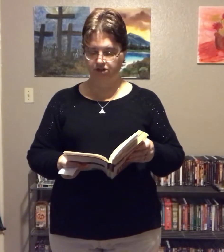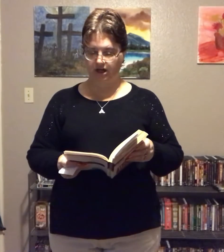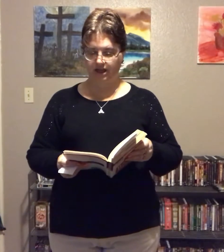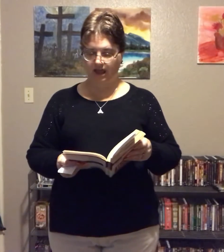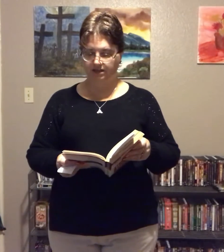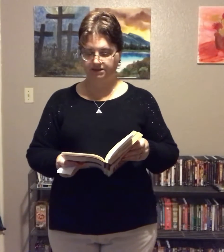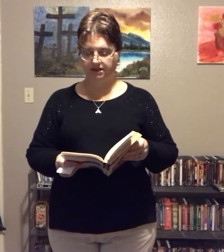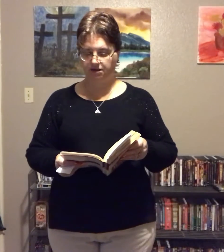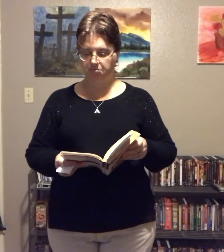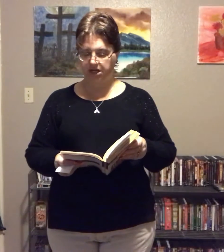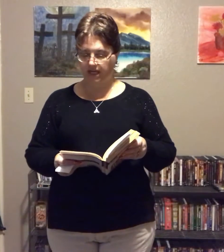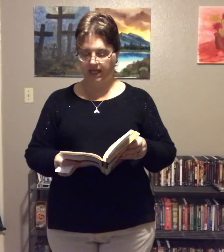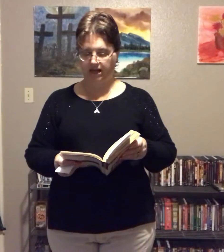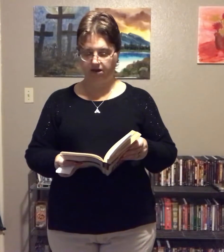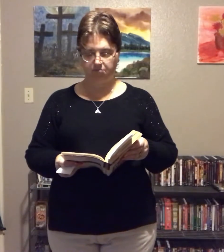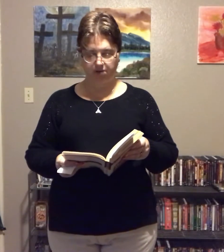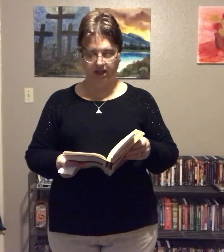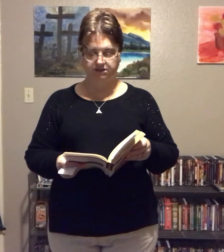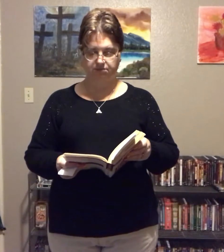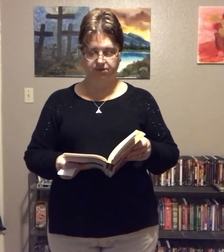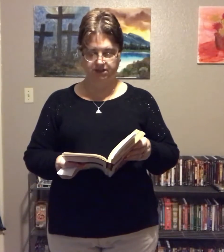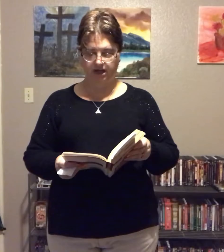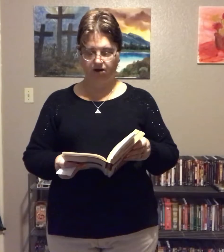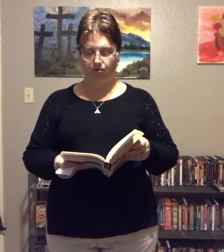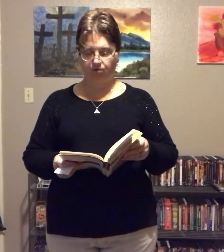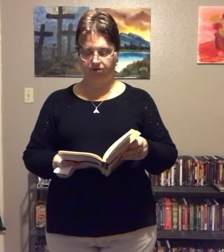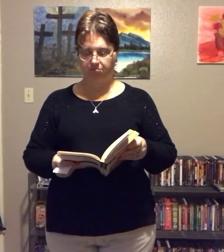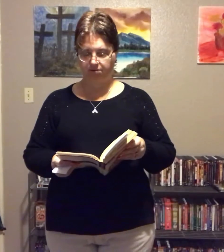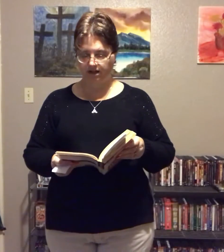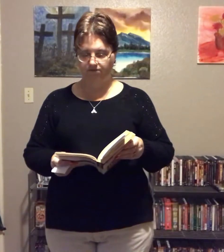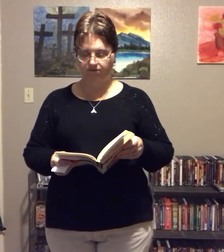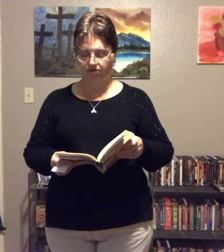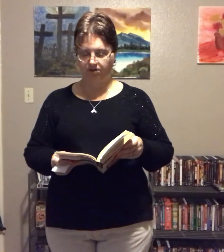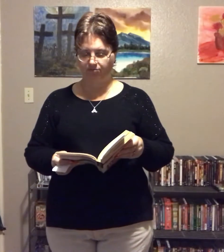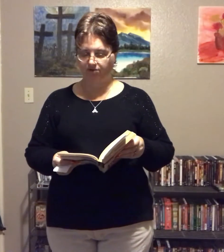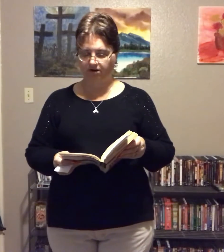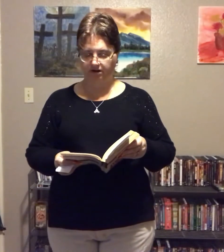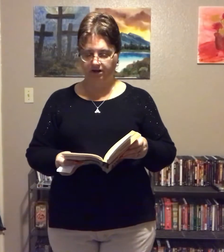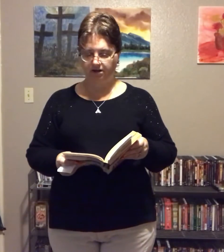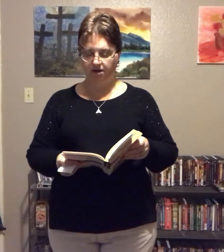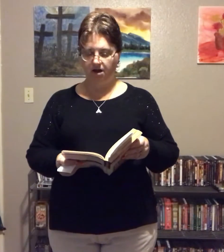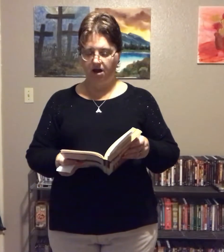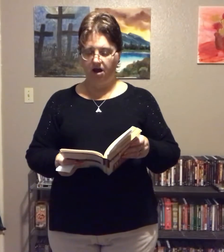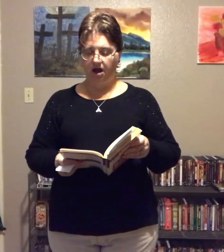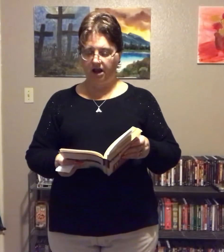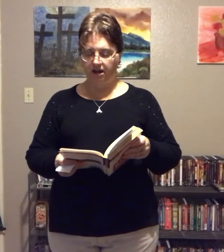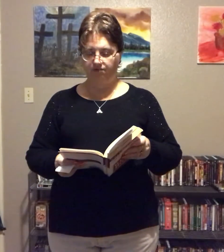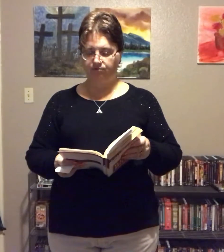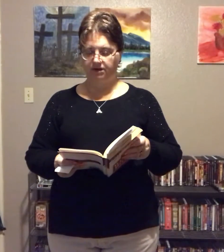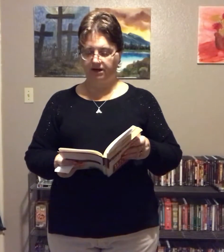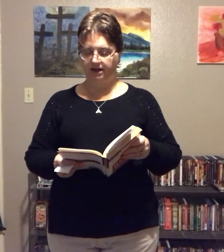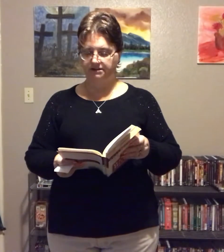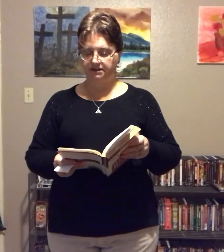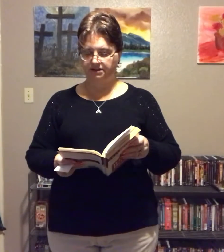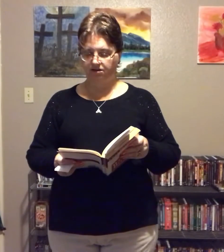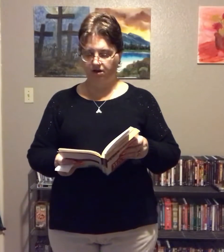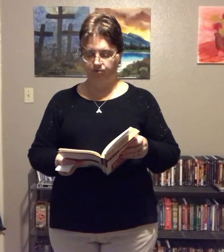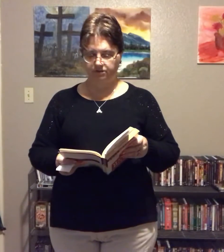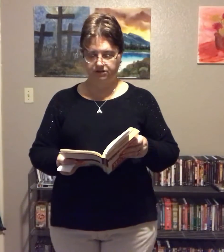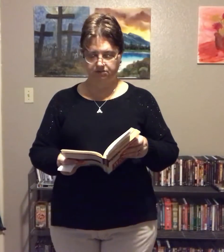a gigantic plain baked potato with a plateful of broccoli. I love realizing that God wants